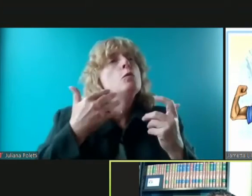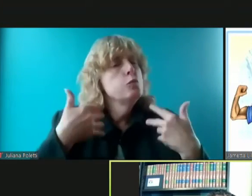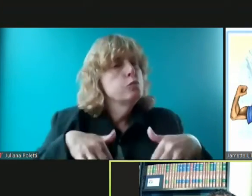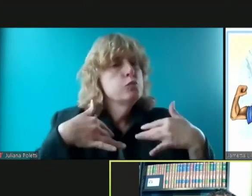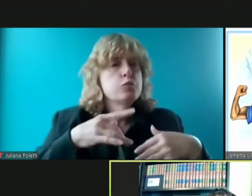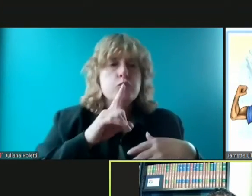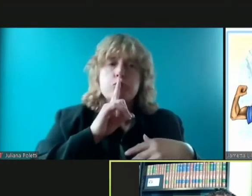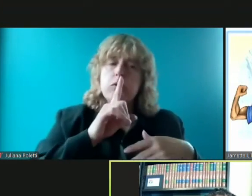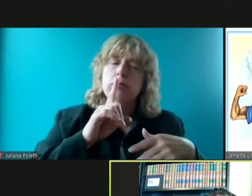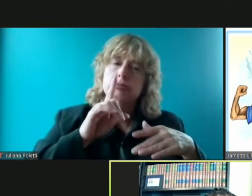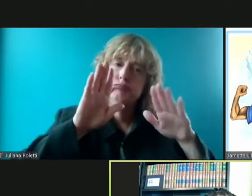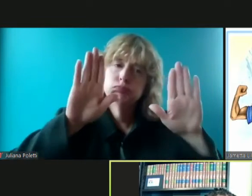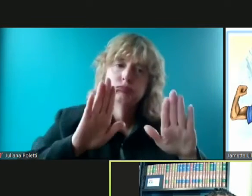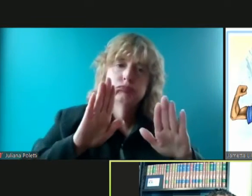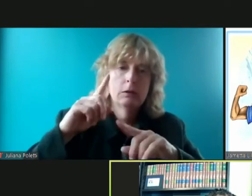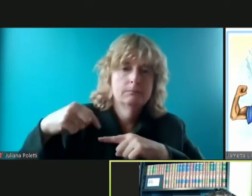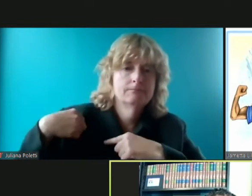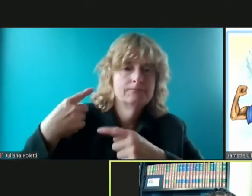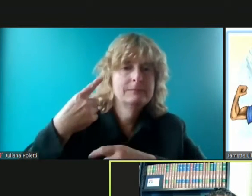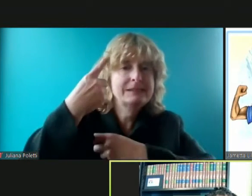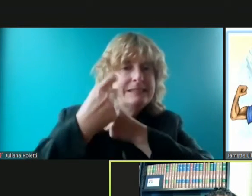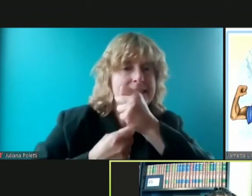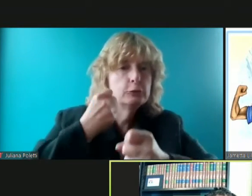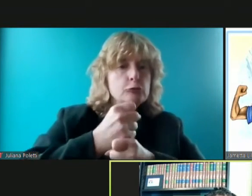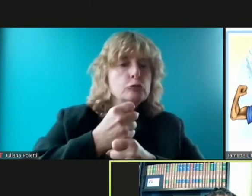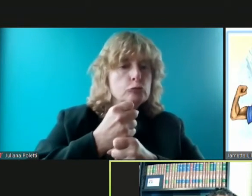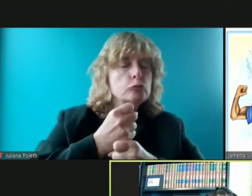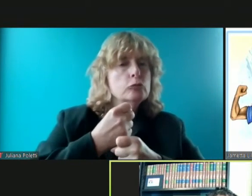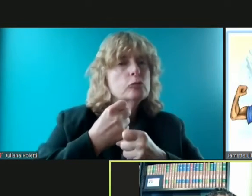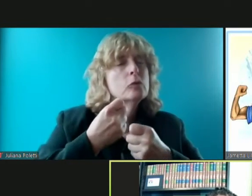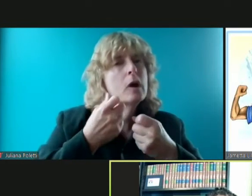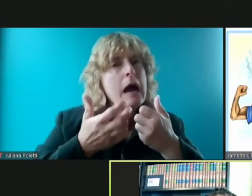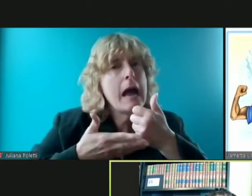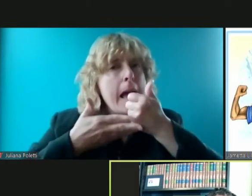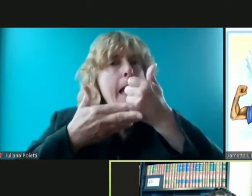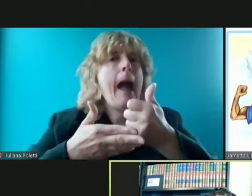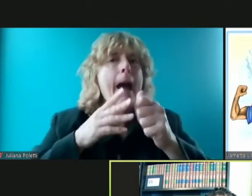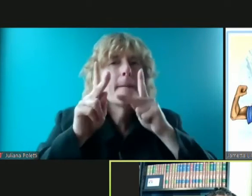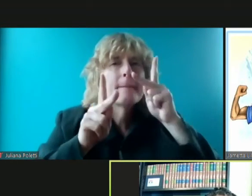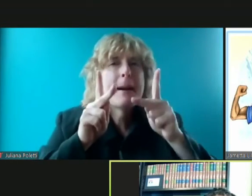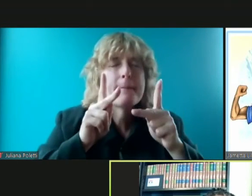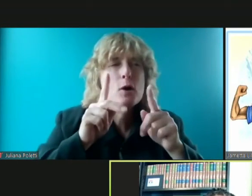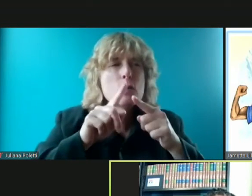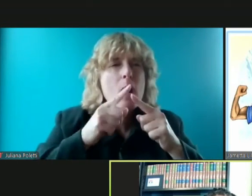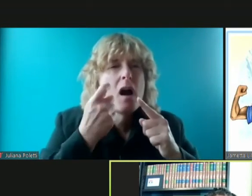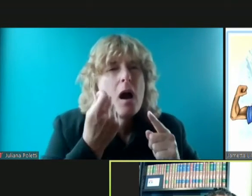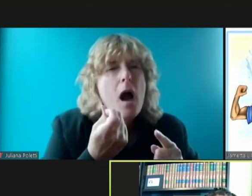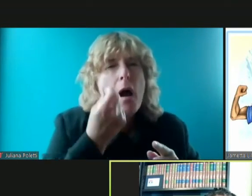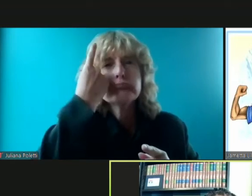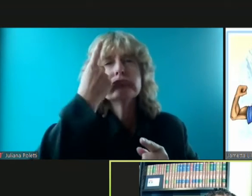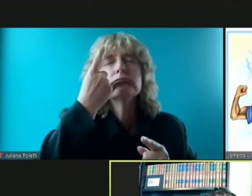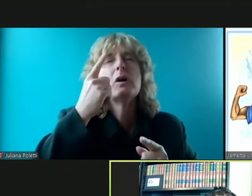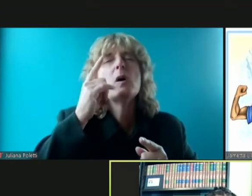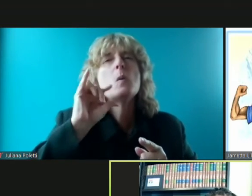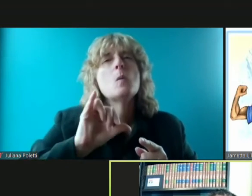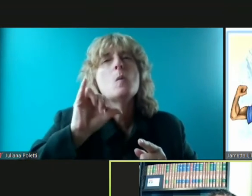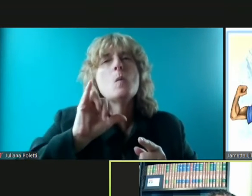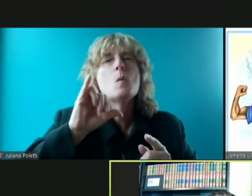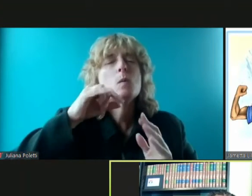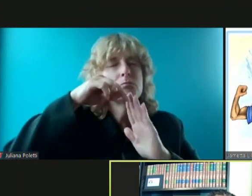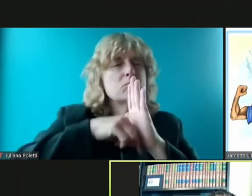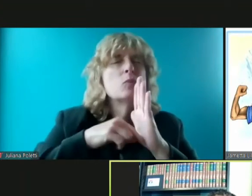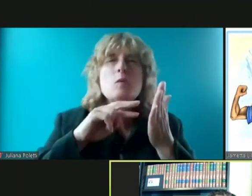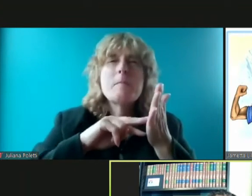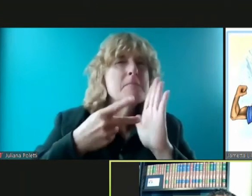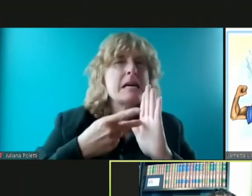um trying to help people understand one what covet is and the dangers it brings and how to stop it